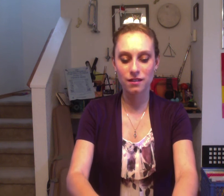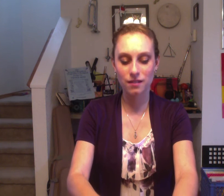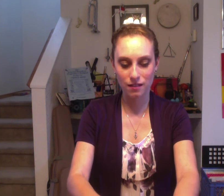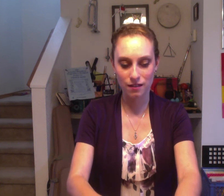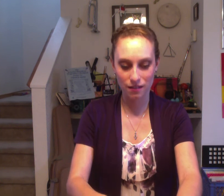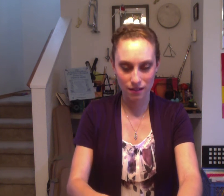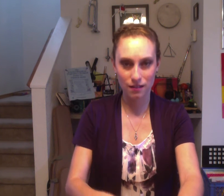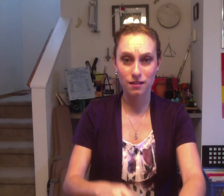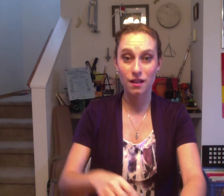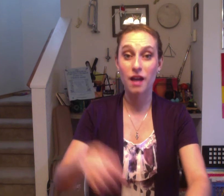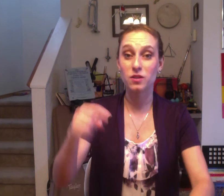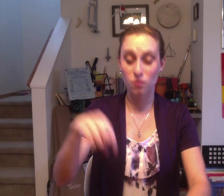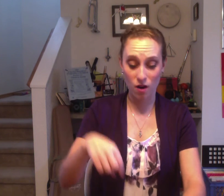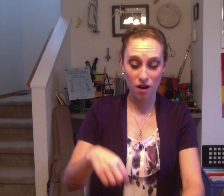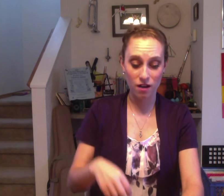Last one.